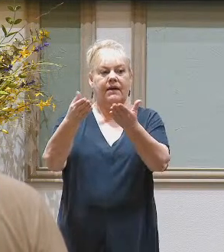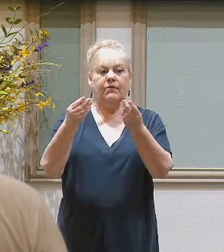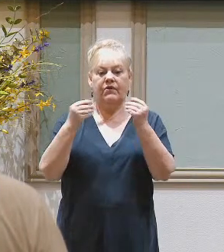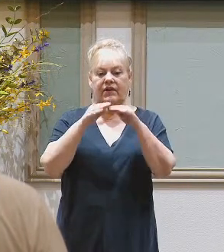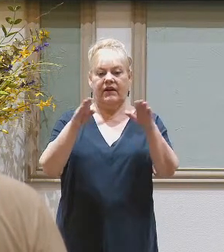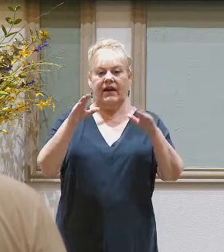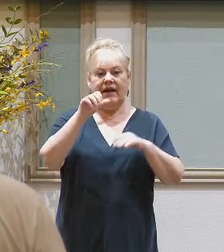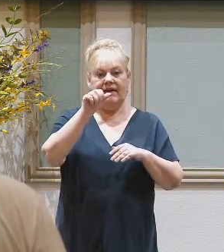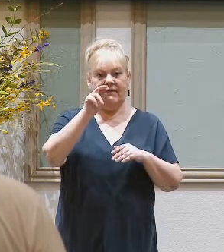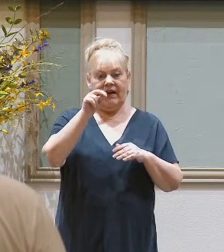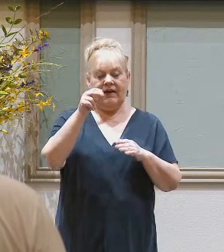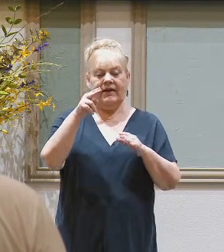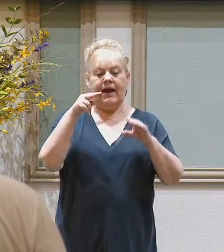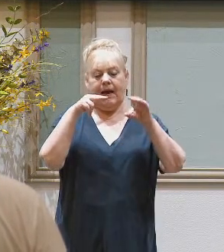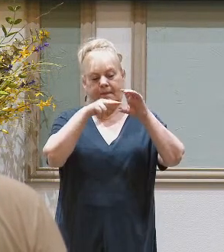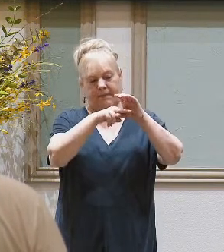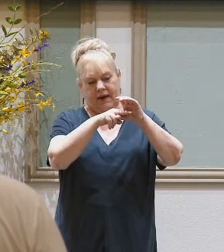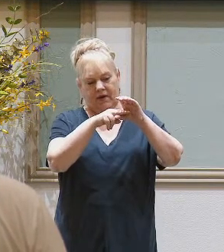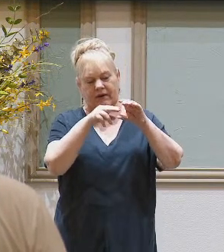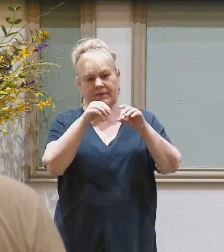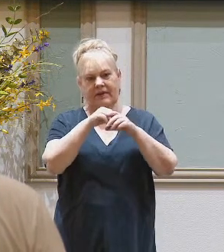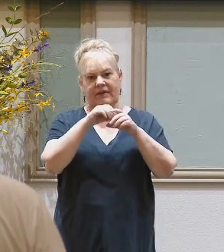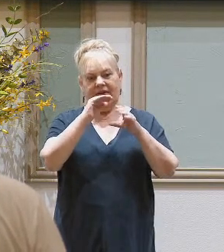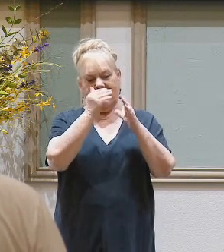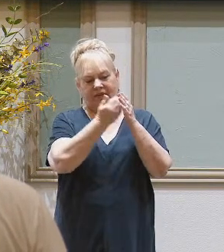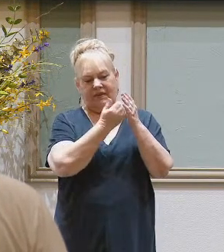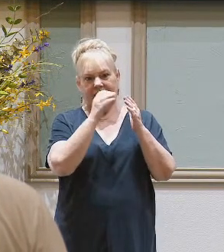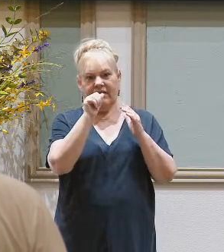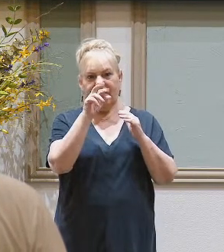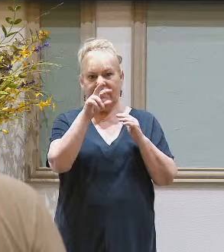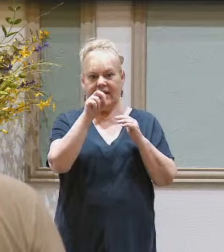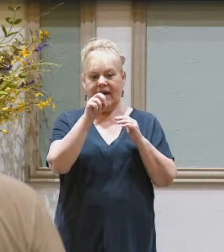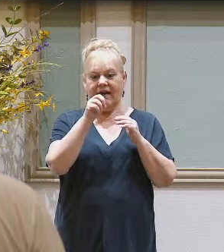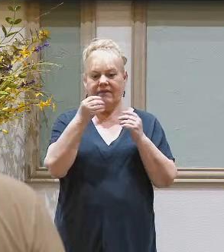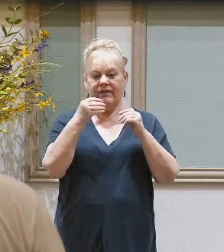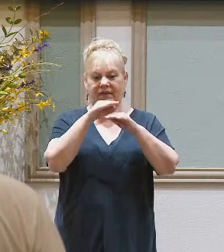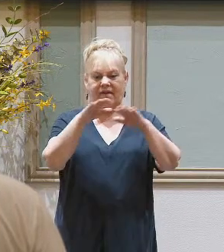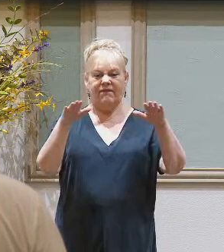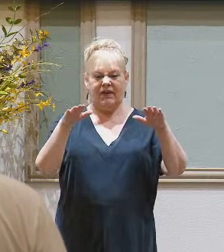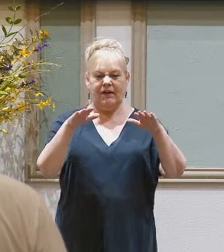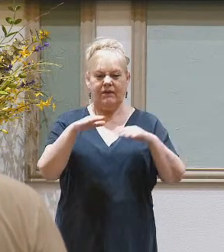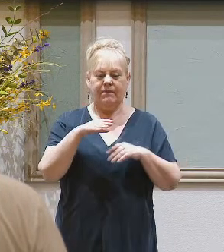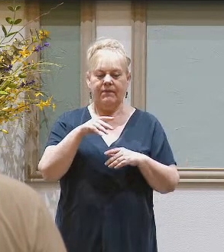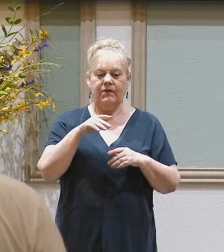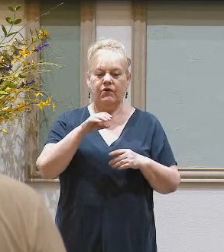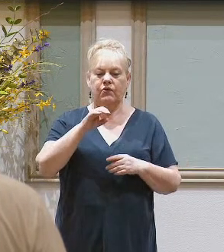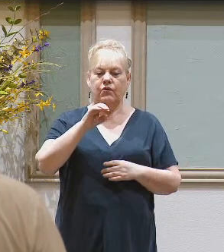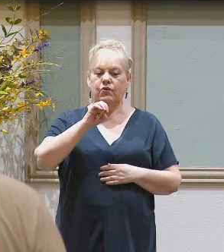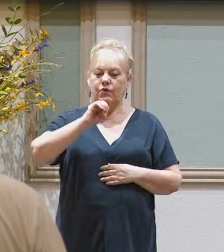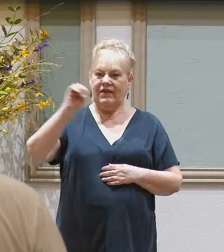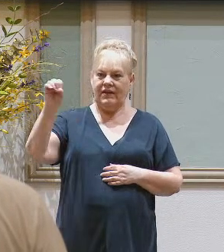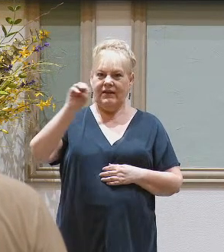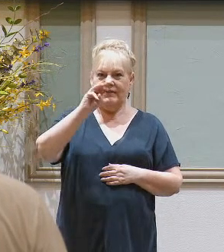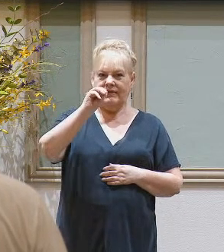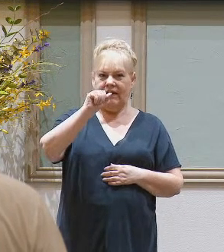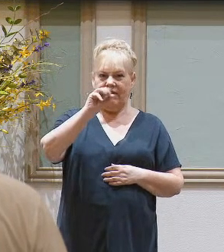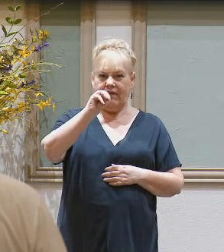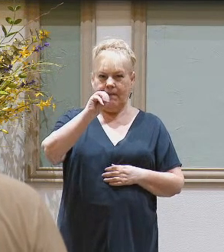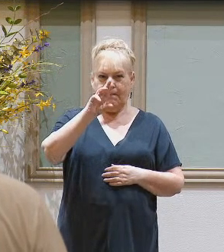land of Canaan and buried him in the cave of the field of Machpelah, to the east of Mamre,